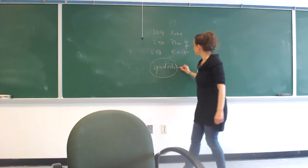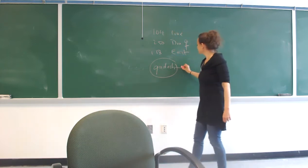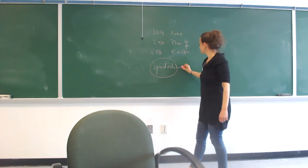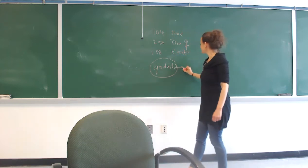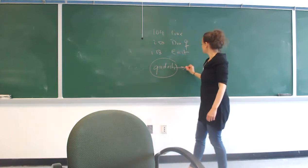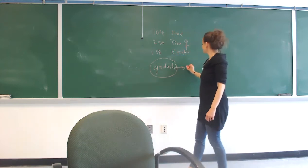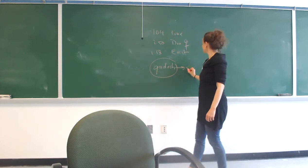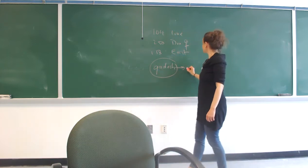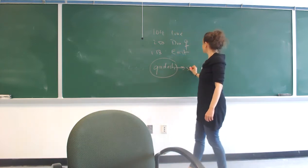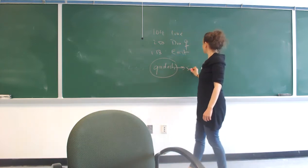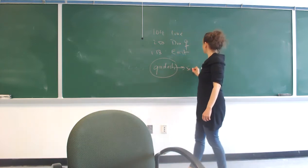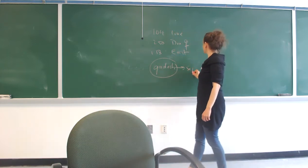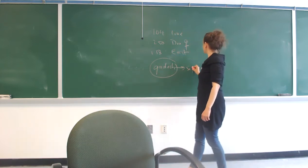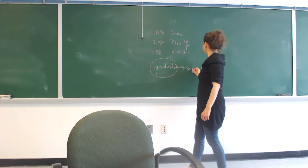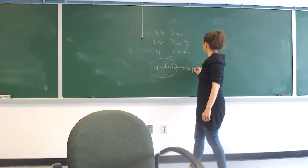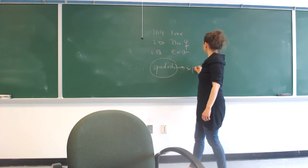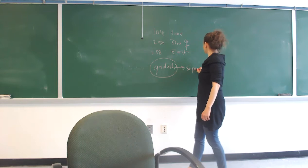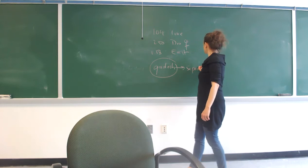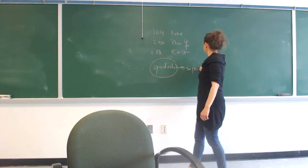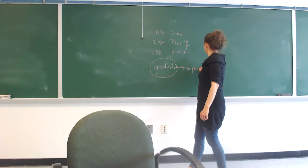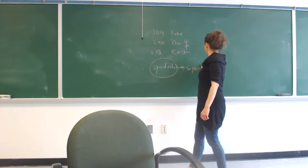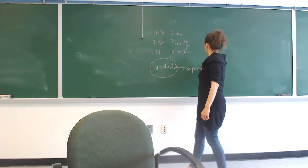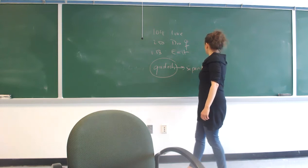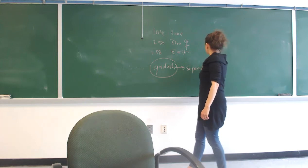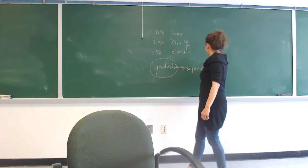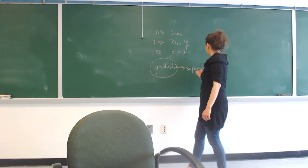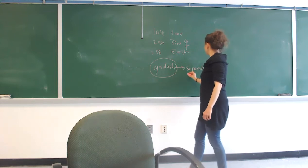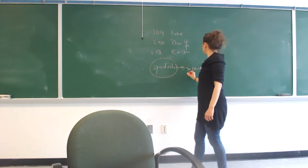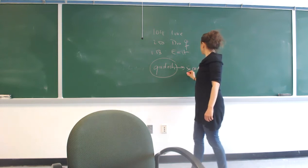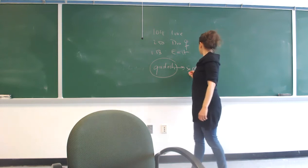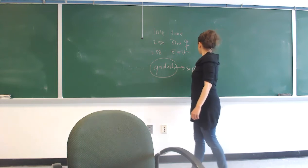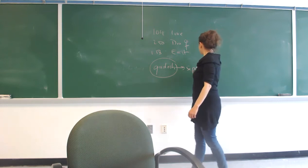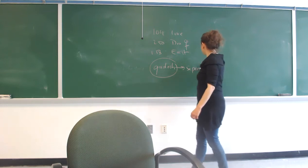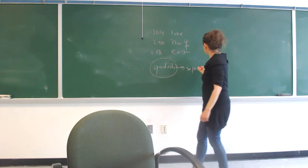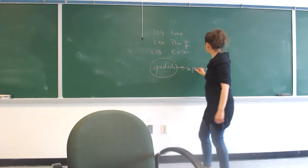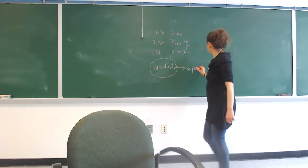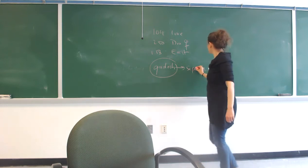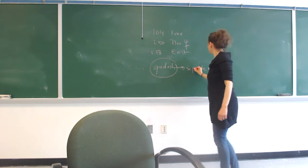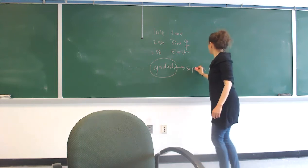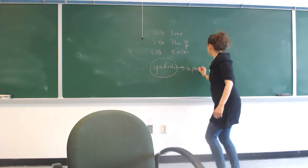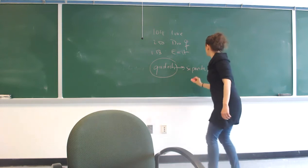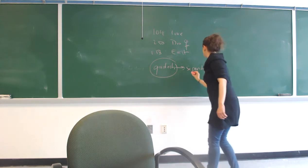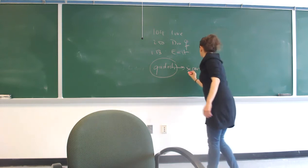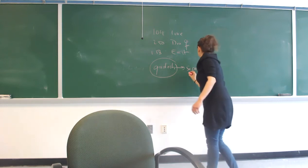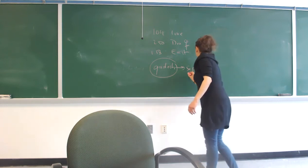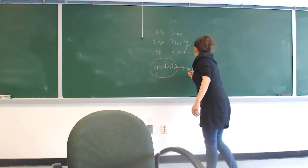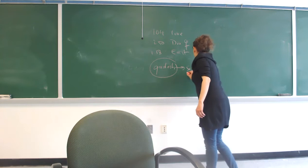means actually separate by which means actually i don't know how to write um sorry um